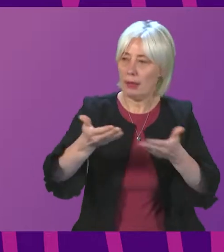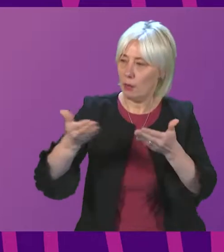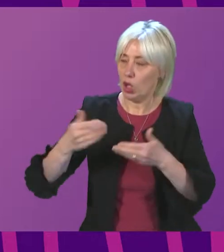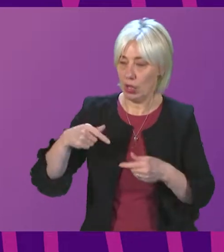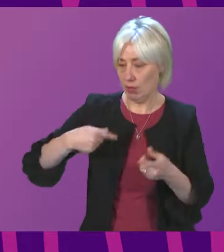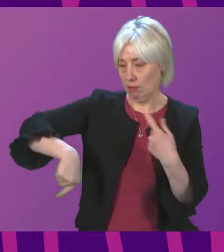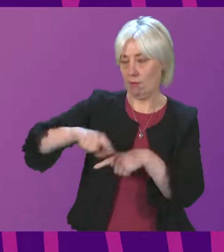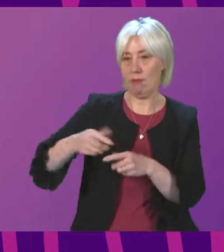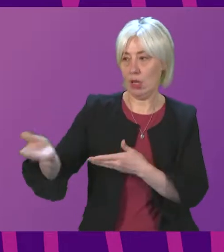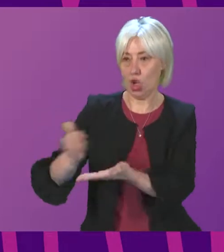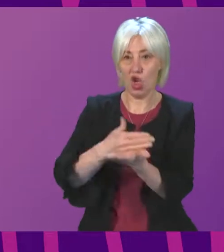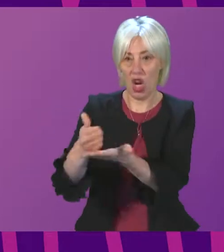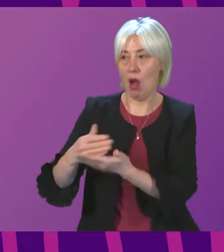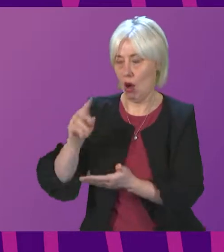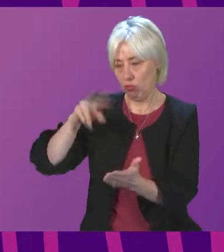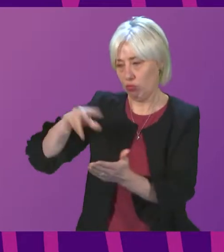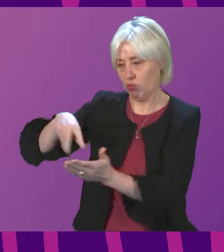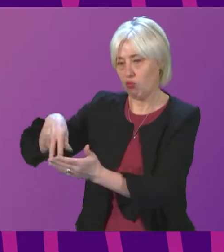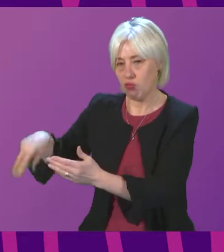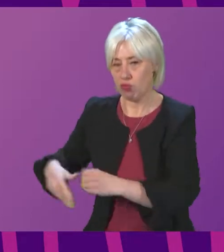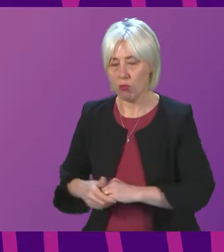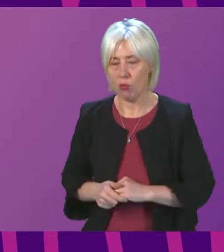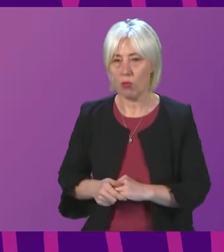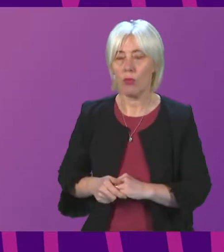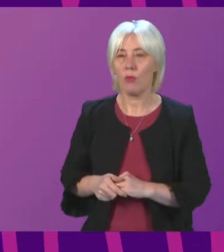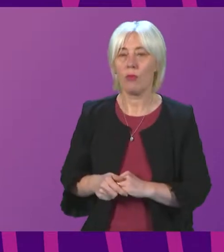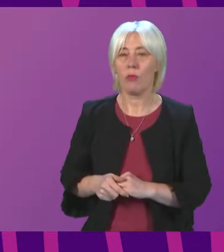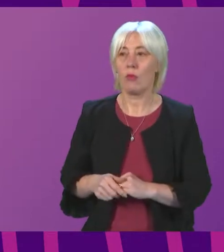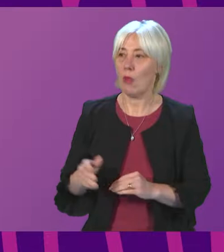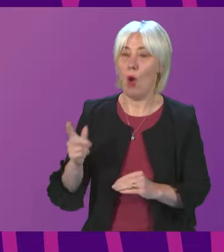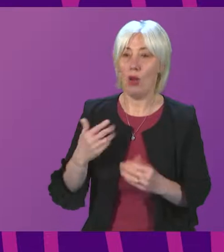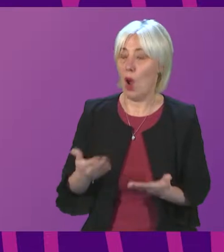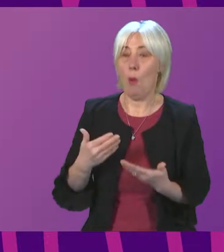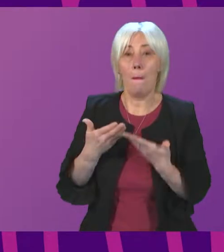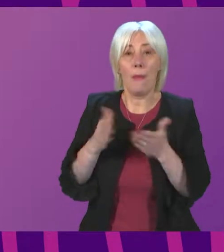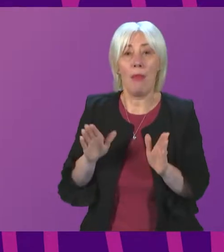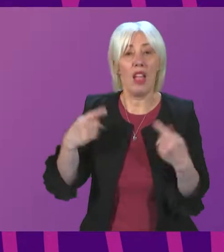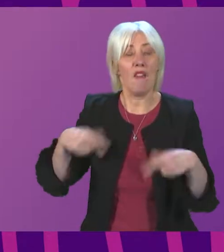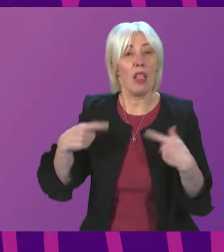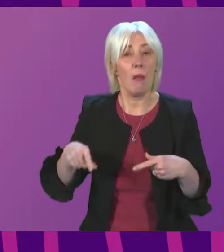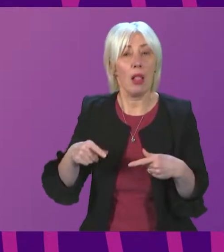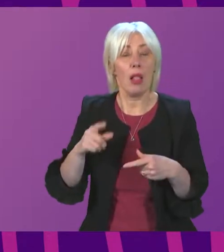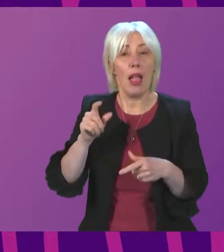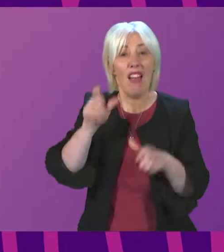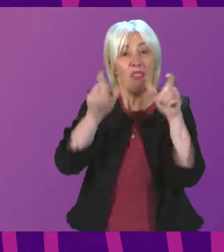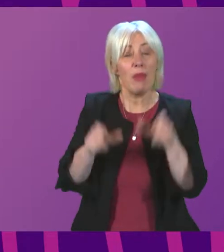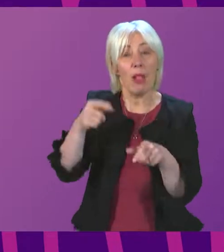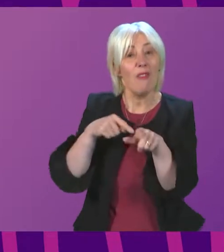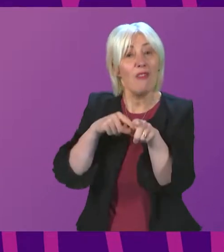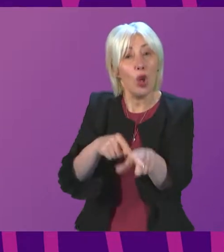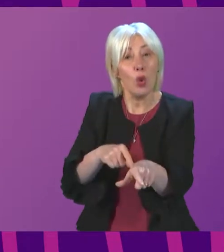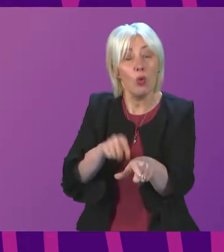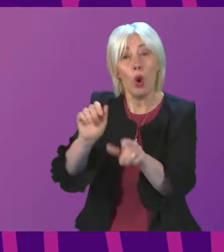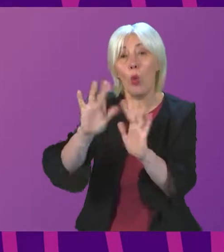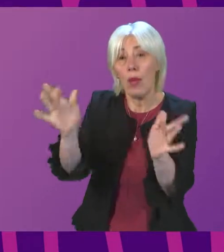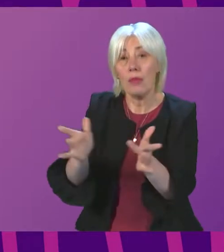members as part of the papers you've received in advance, and they're all publicly available for people following our proceedings on the petition's